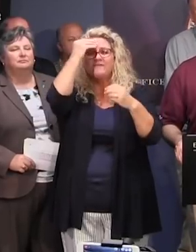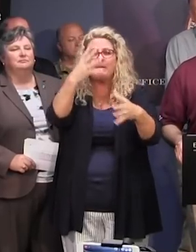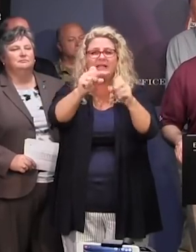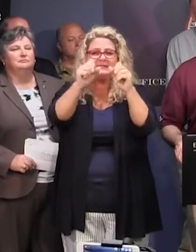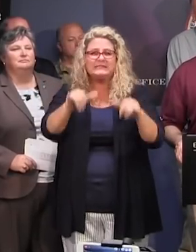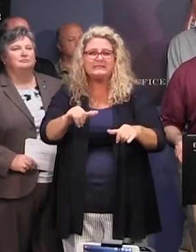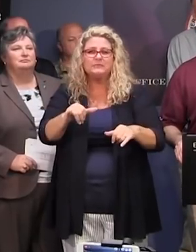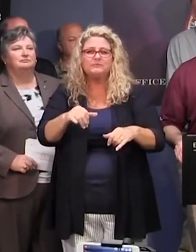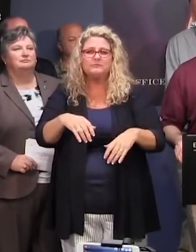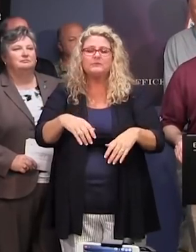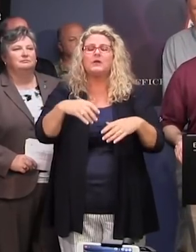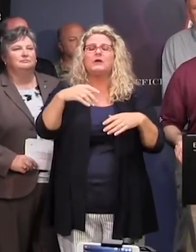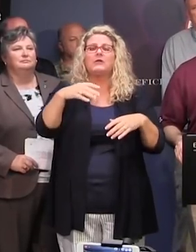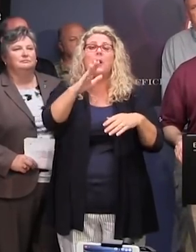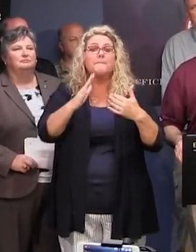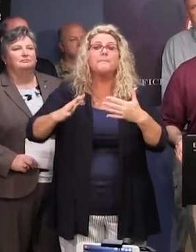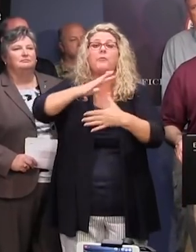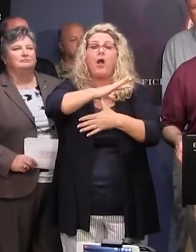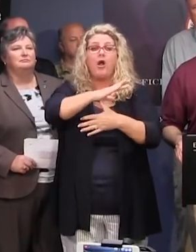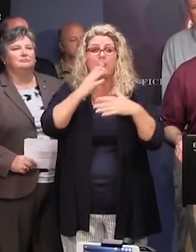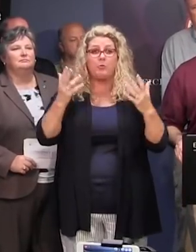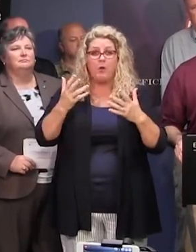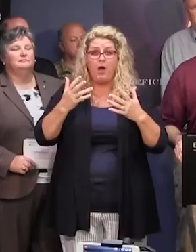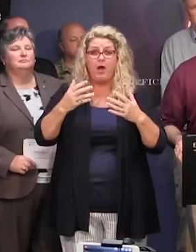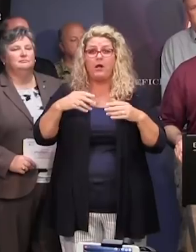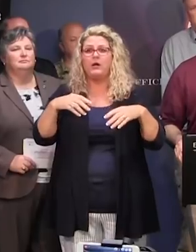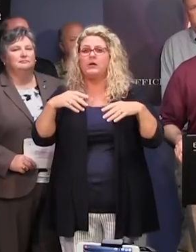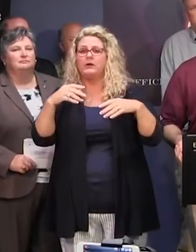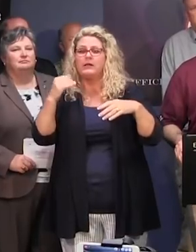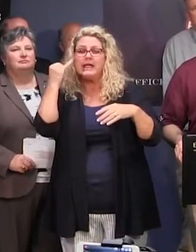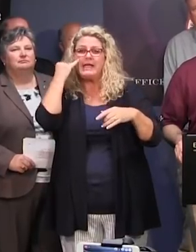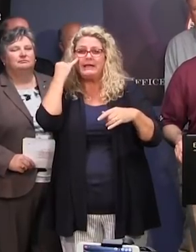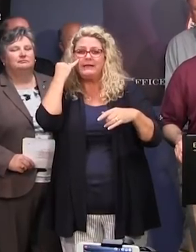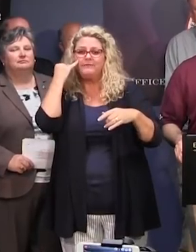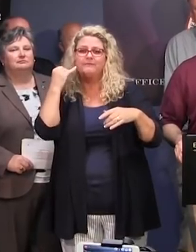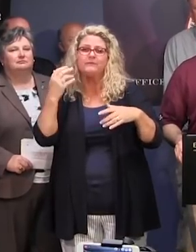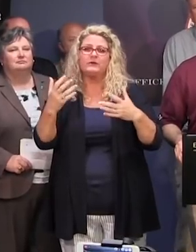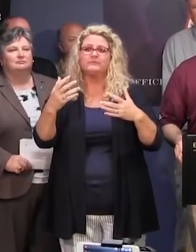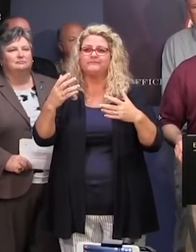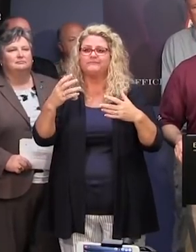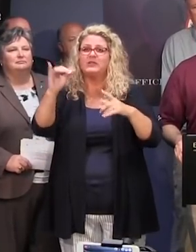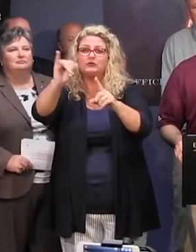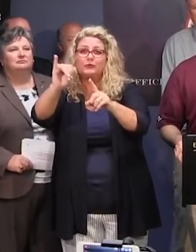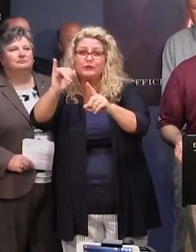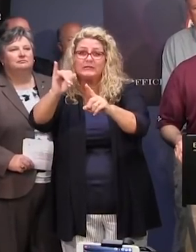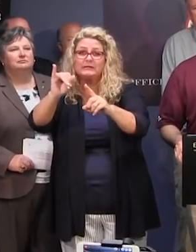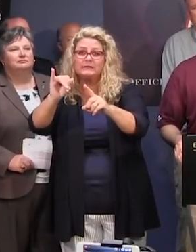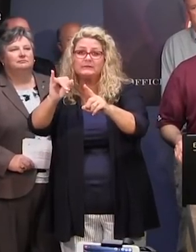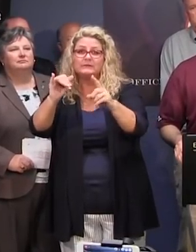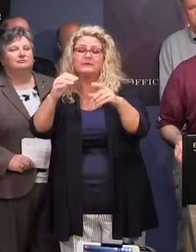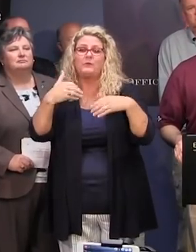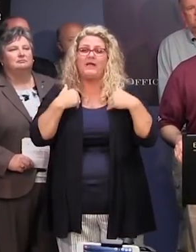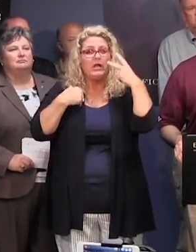Post landfall, our priority will be to go ahead and ensure that we can cover down on insurance claims. We have